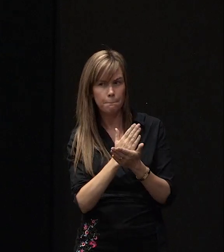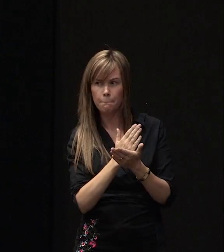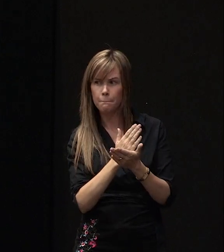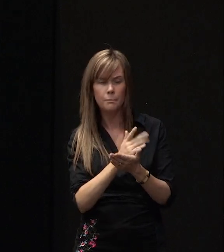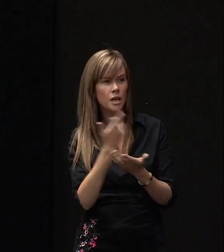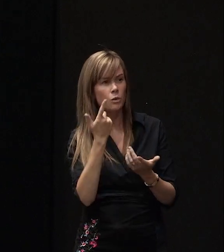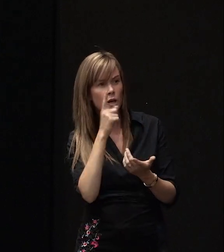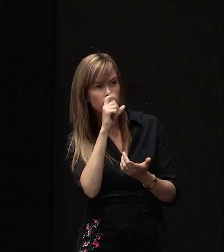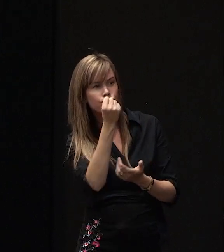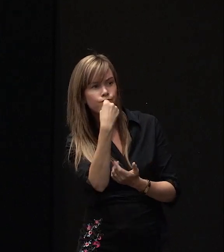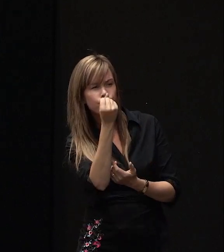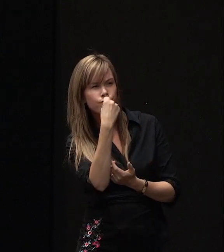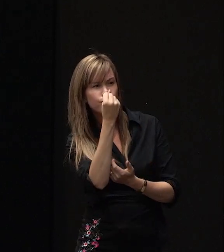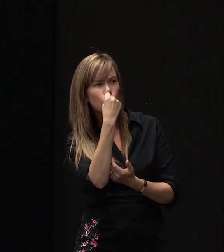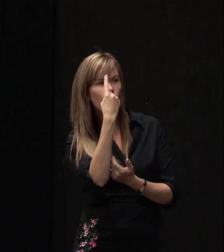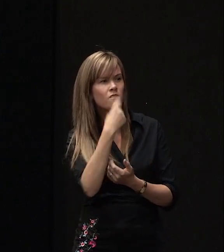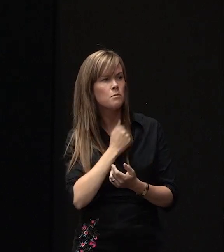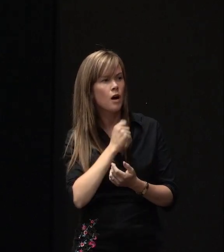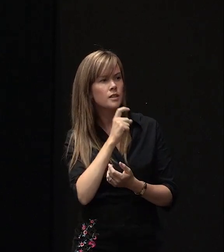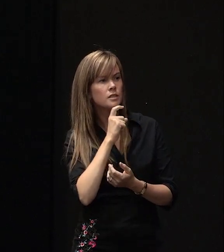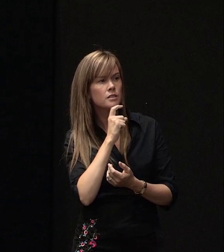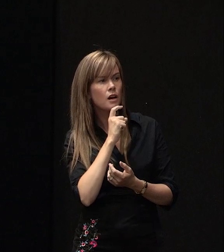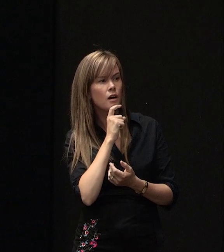a nod or a wave. One of my staff there.